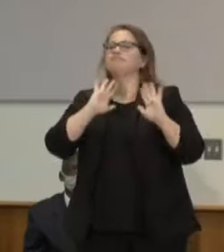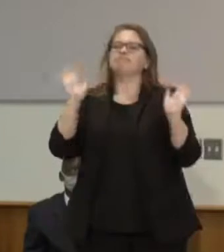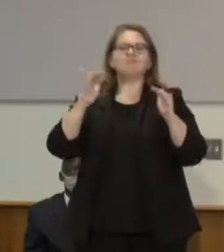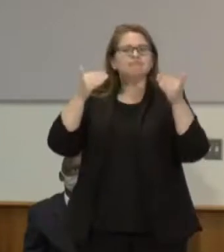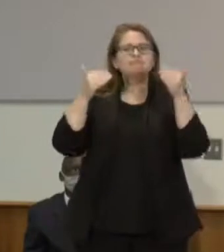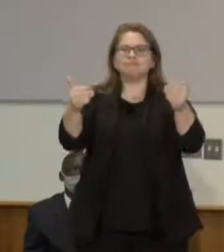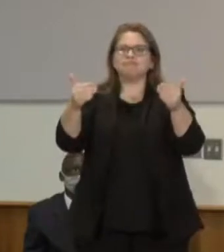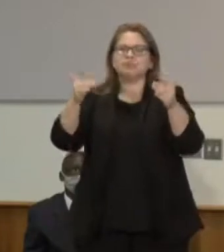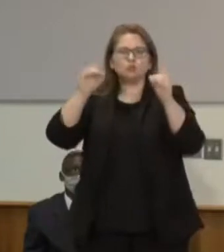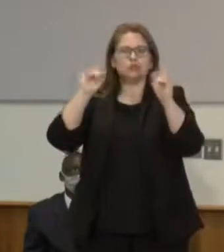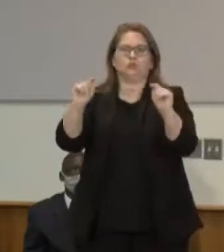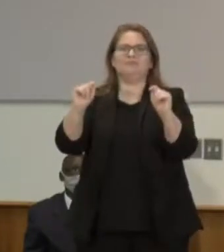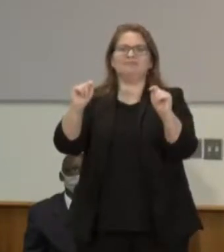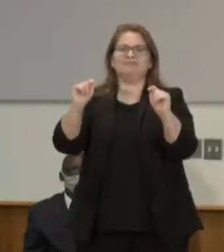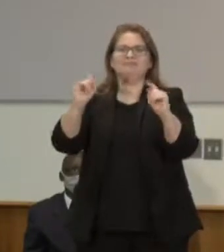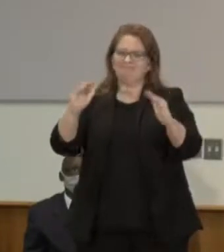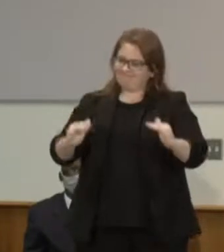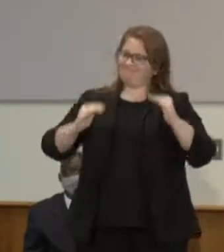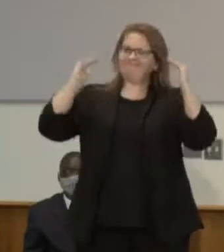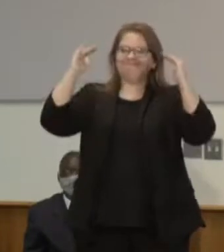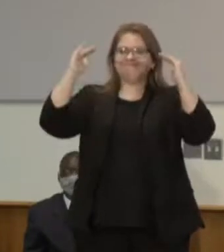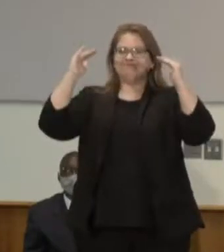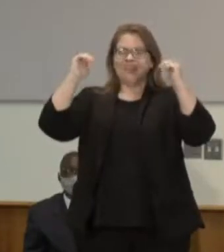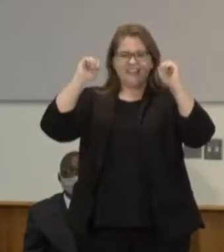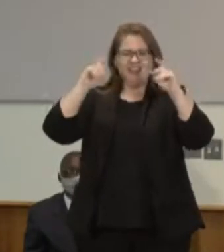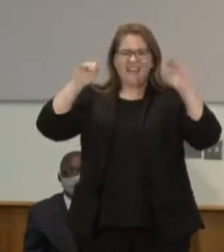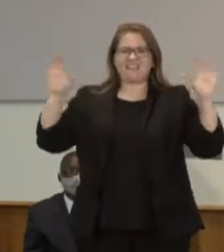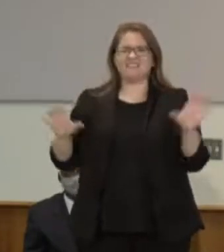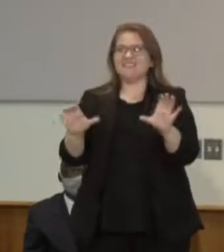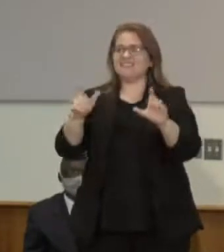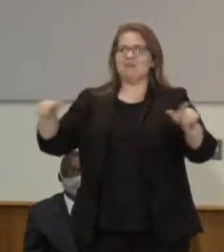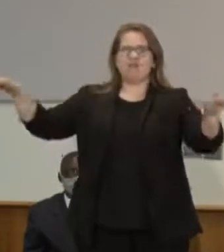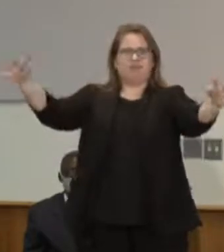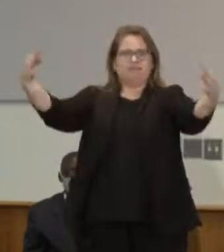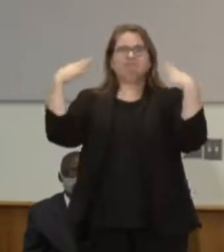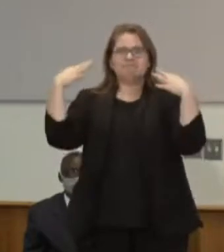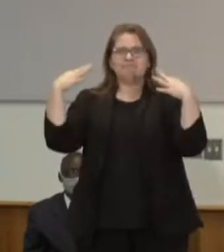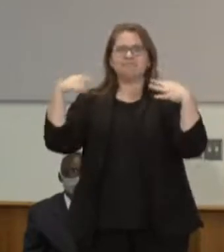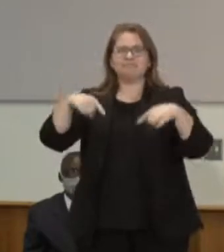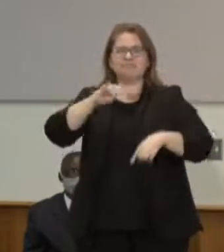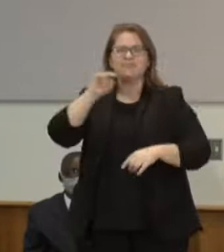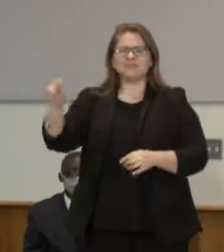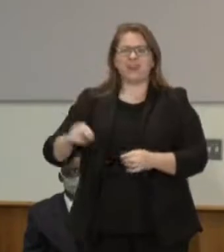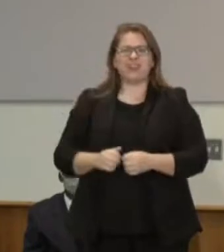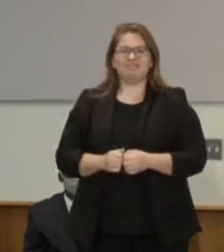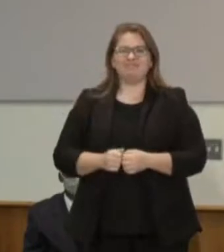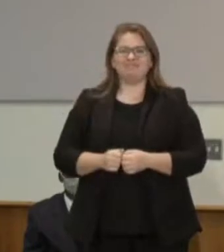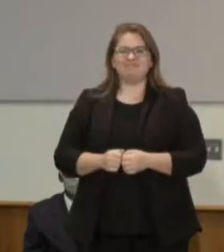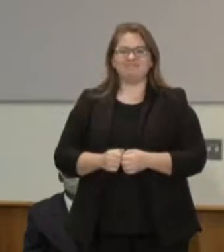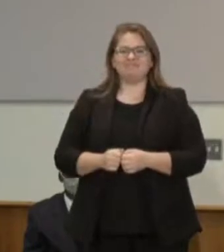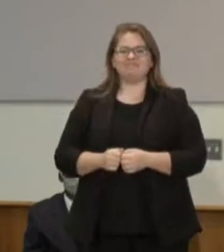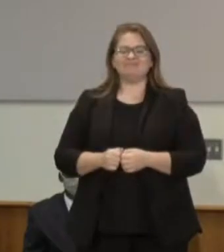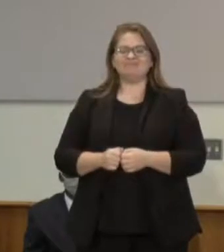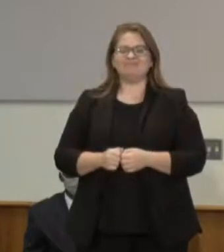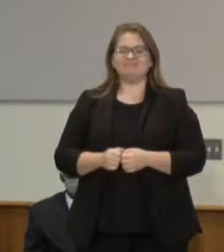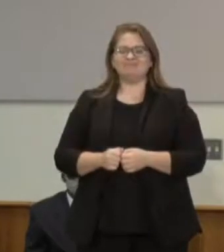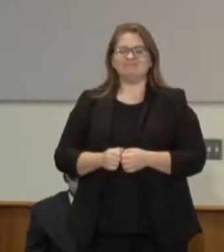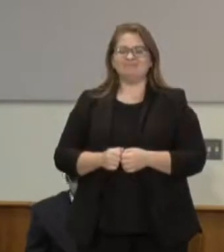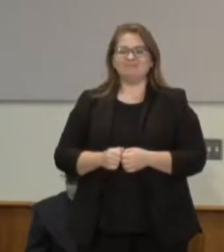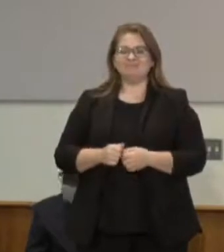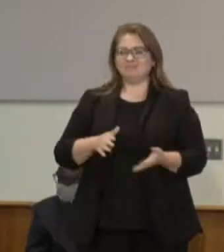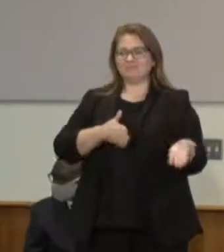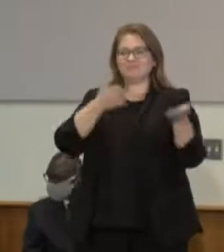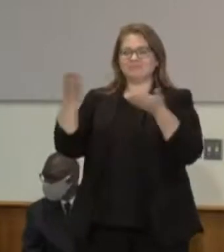session, we must act. This work is ours. Thank you. And I would like to introduce my colleague, Senator Jeff Hayden.